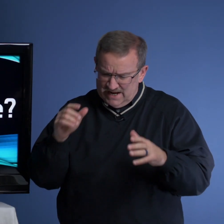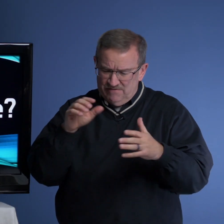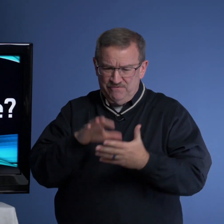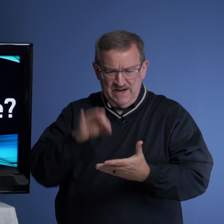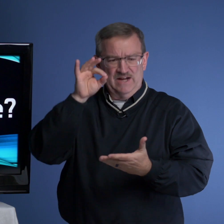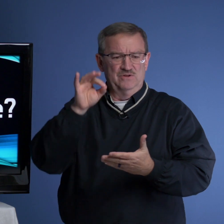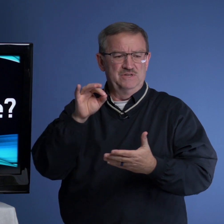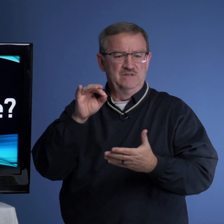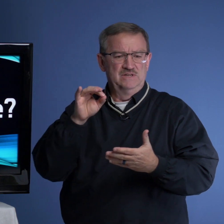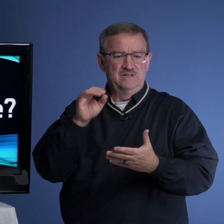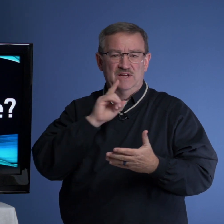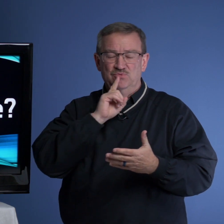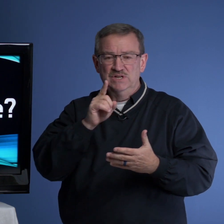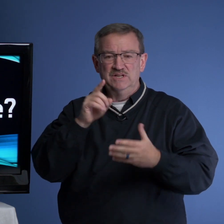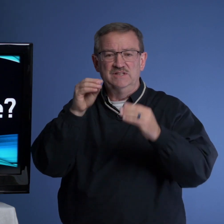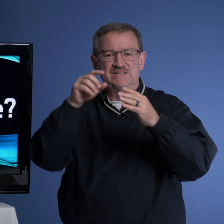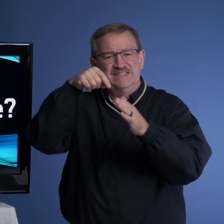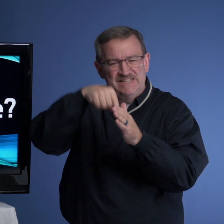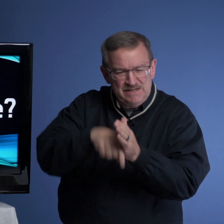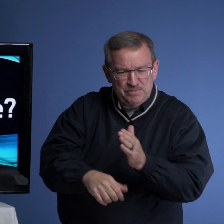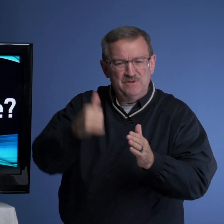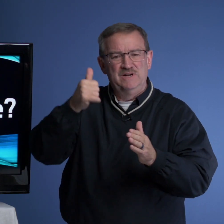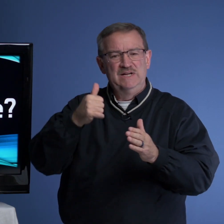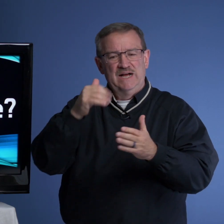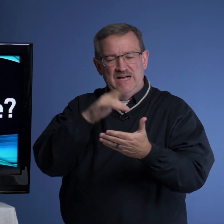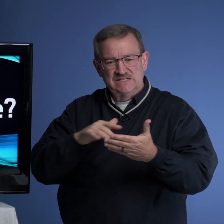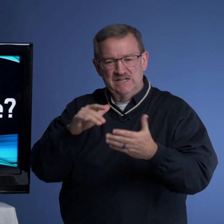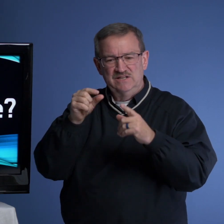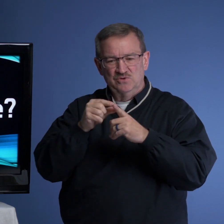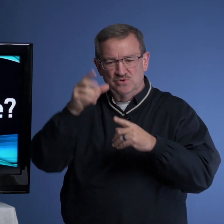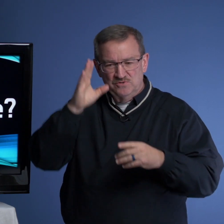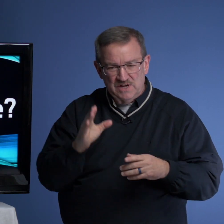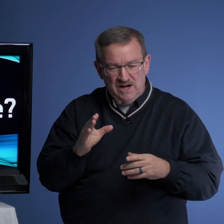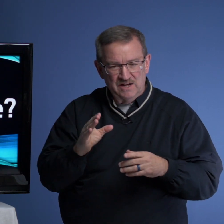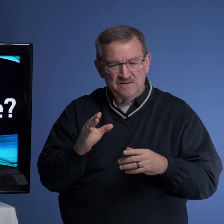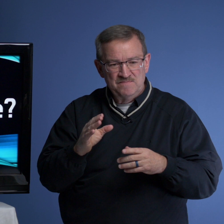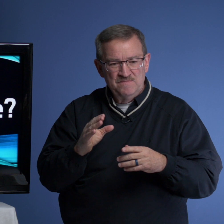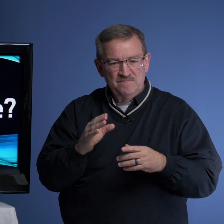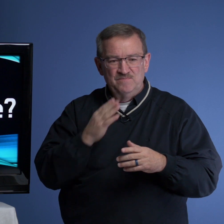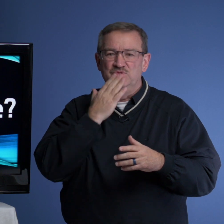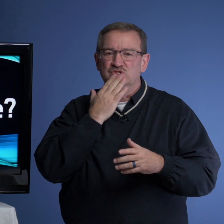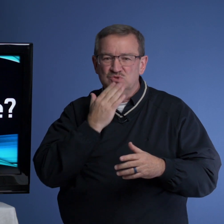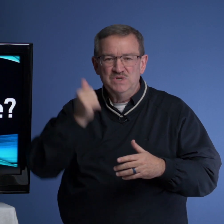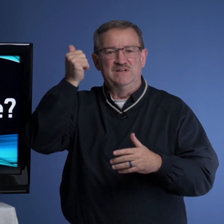have found that really the deeper I study the Word of God, the sweeter